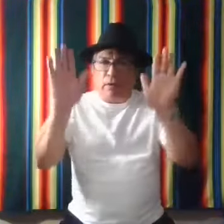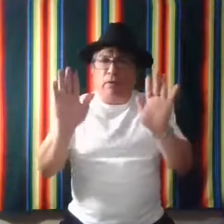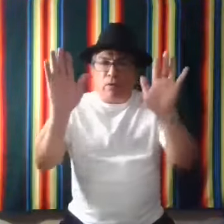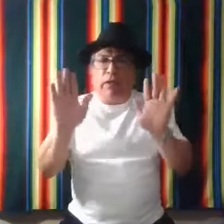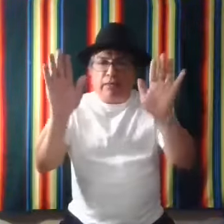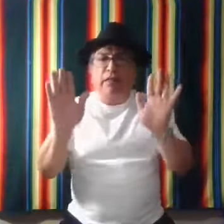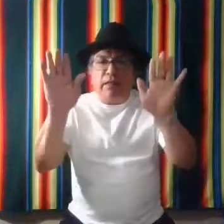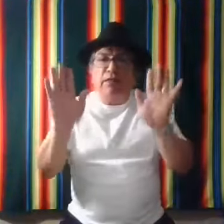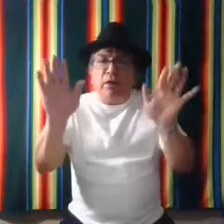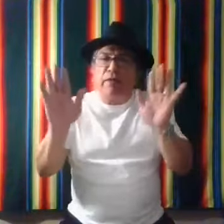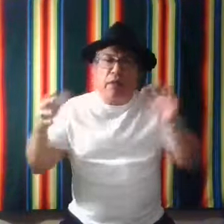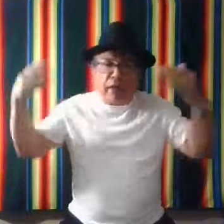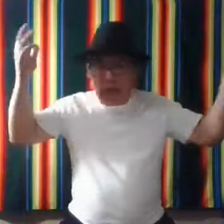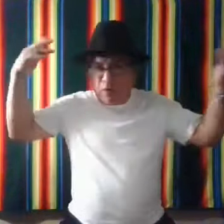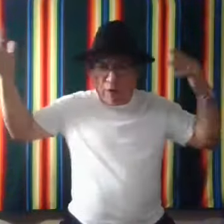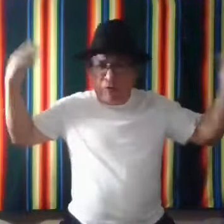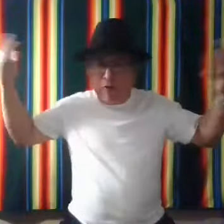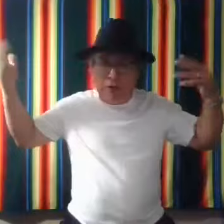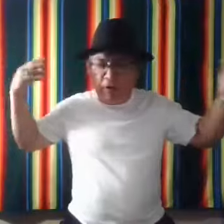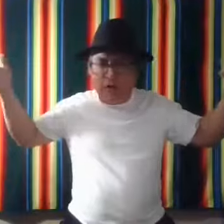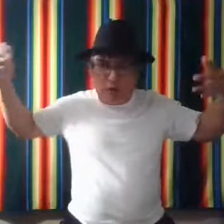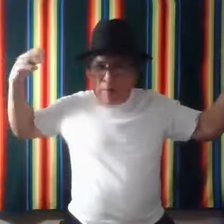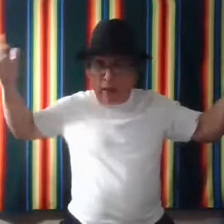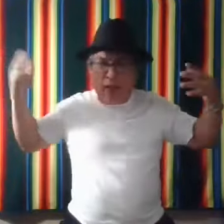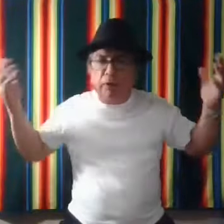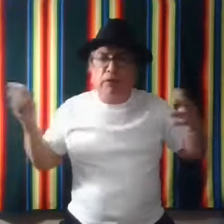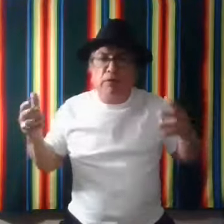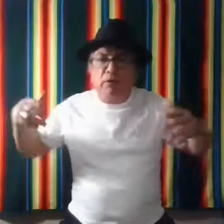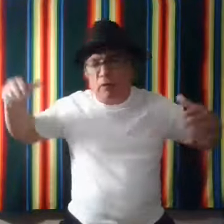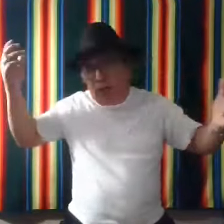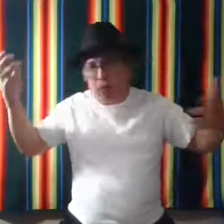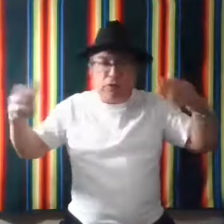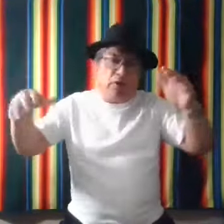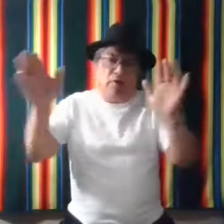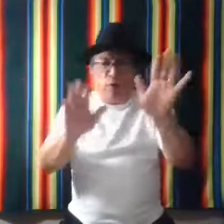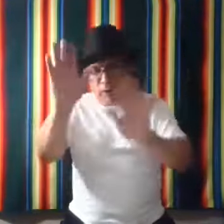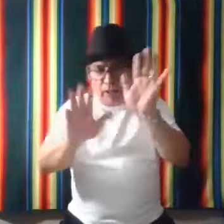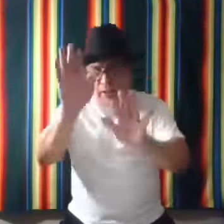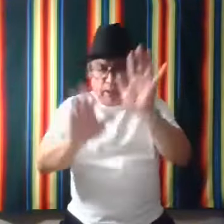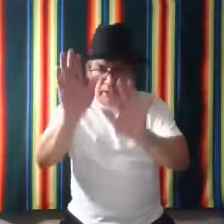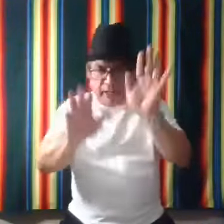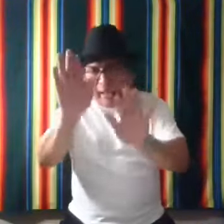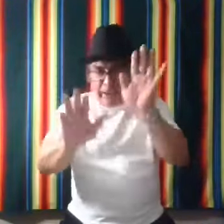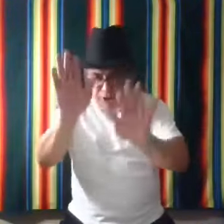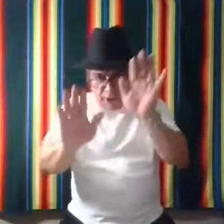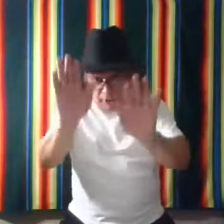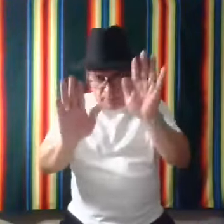Now, when I see this and I think about having my feathers and stuff on my hackle, bustles, horse hair flowing, and I see the action in it.